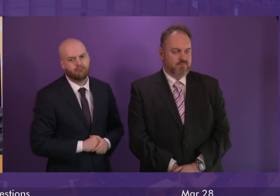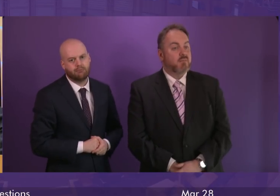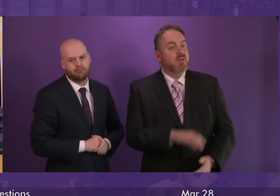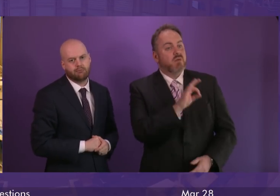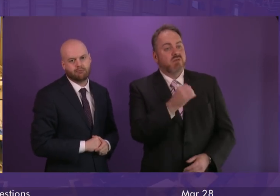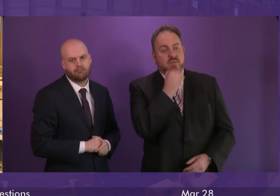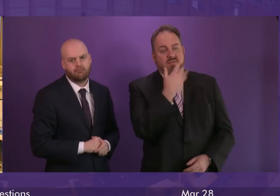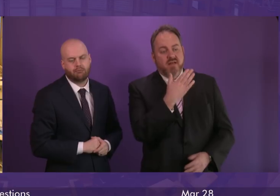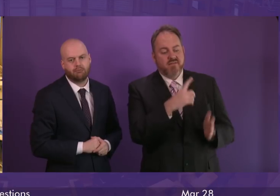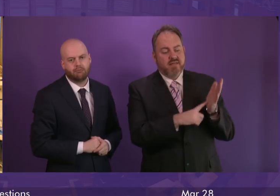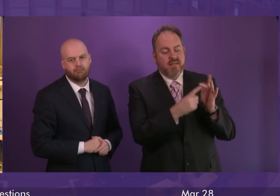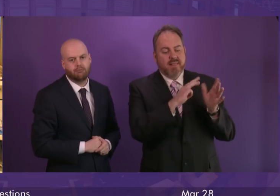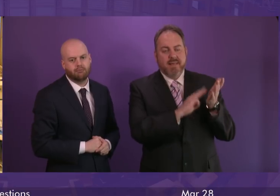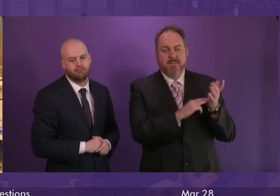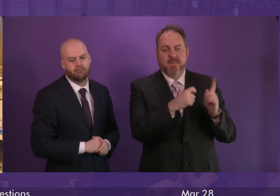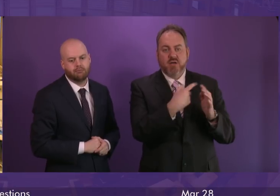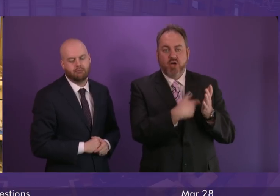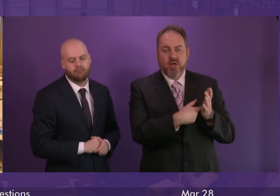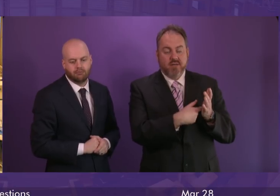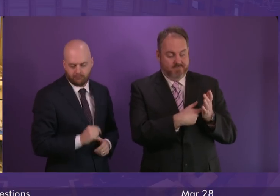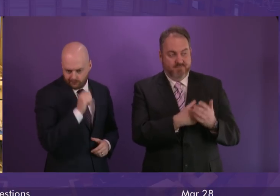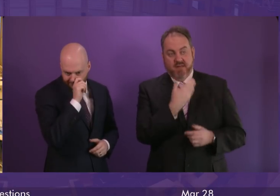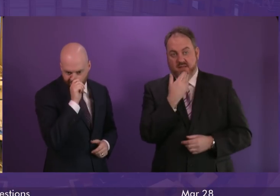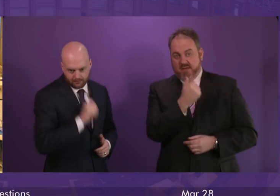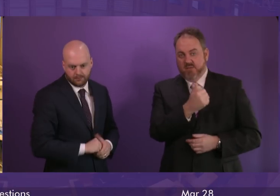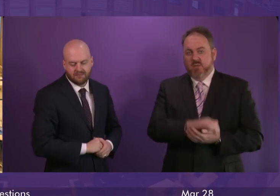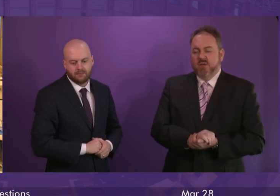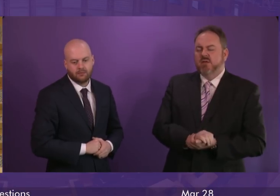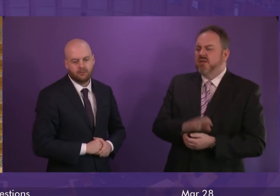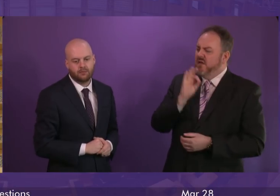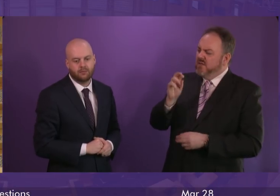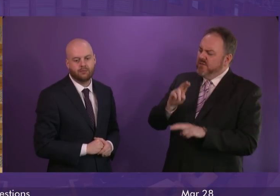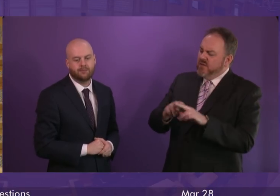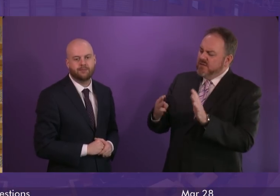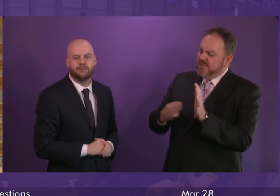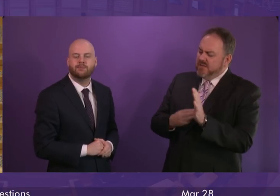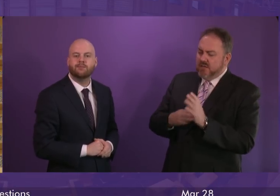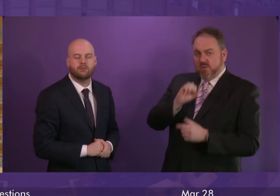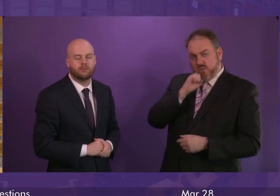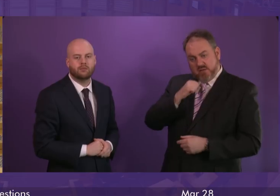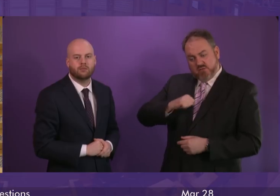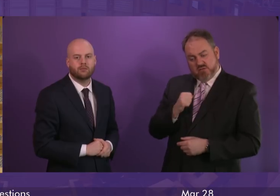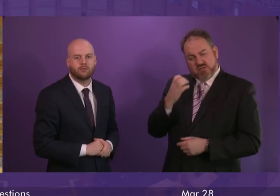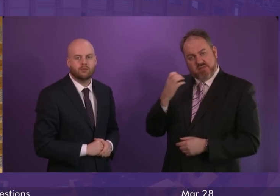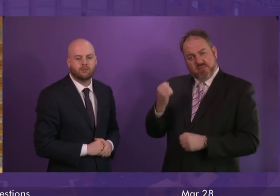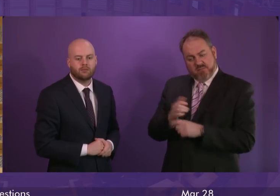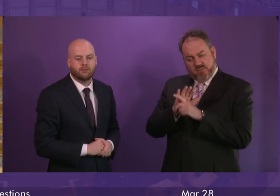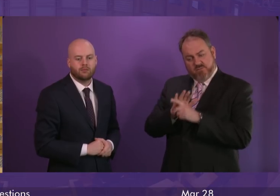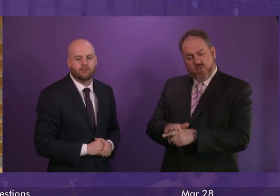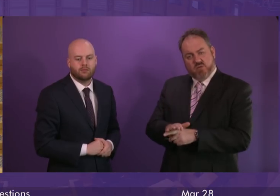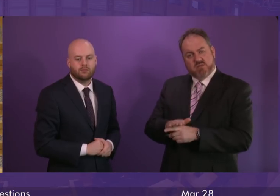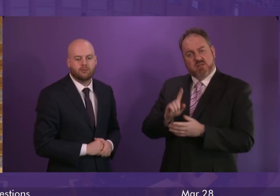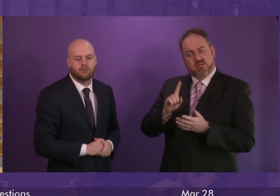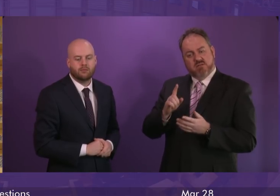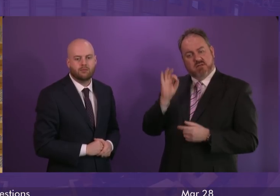Question number five, Liam Kerr. Thank you, Presiding Officer. To ask the First Minister whether the Scottish Government will make it mandatory for local authorities to